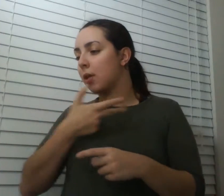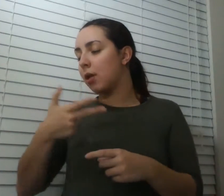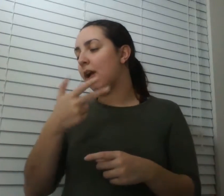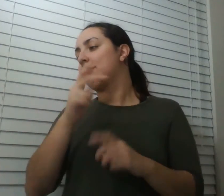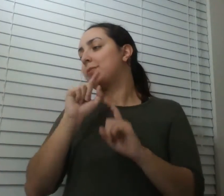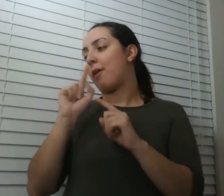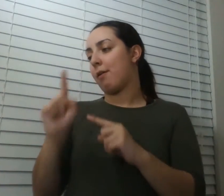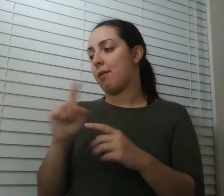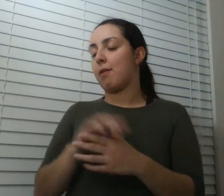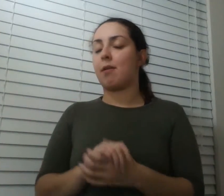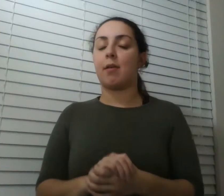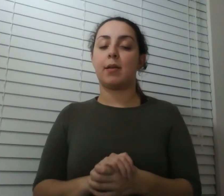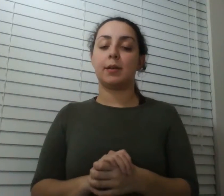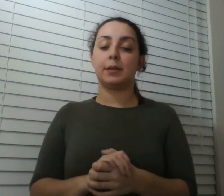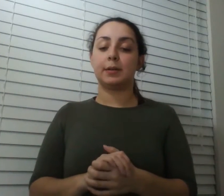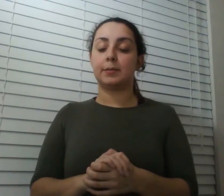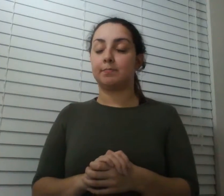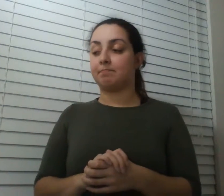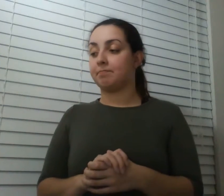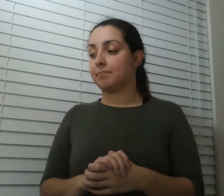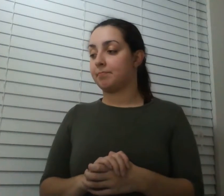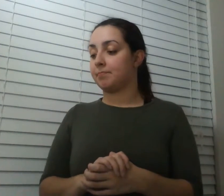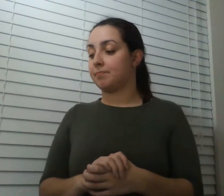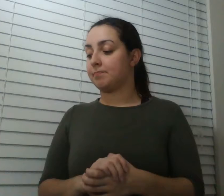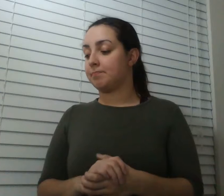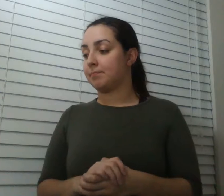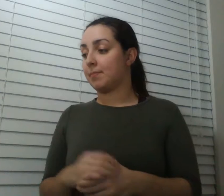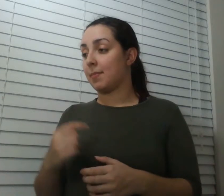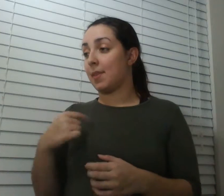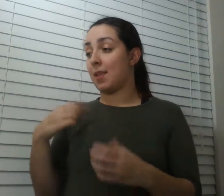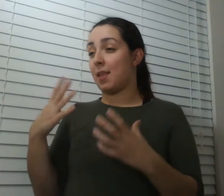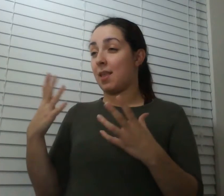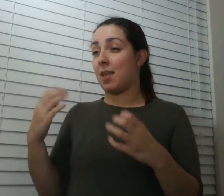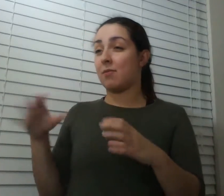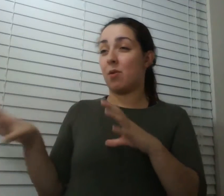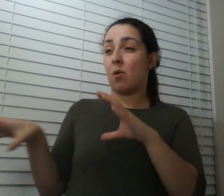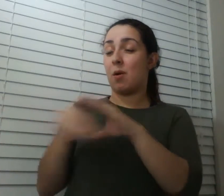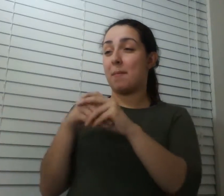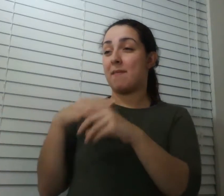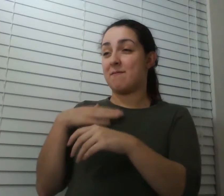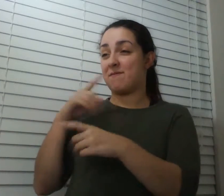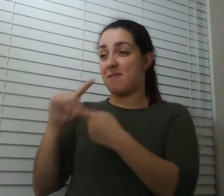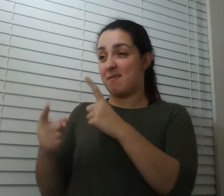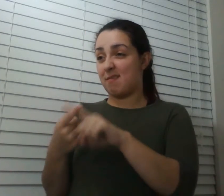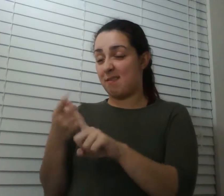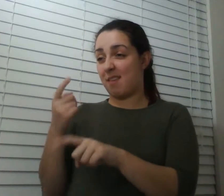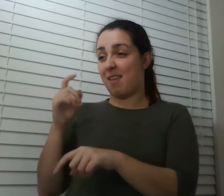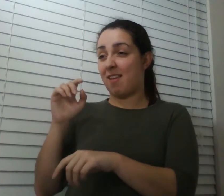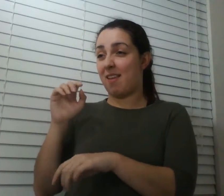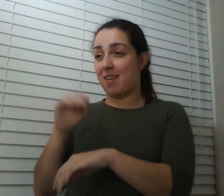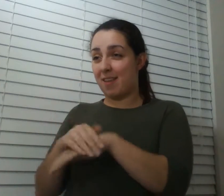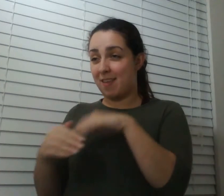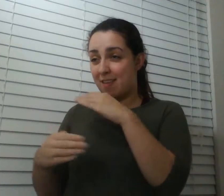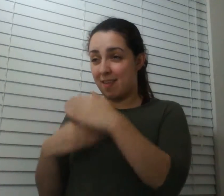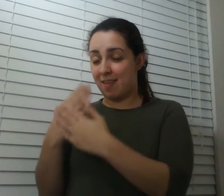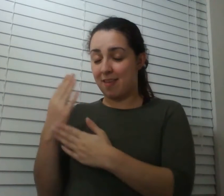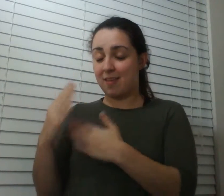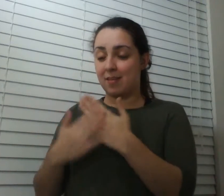i had one friend actually wanted to bolt and had to hold his hand his leg down on the chair that's a common reaction yeah okay so what